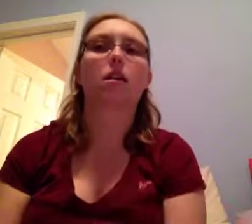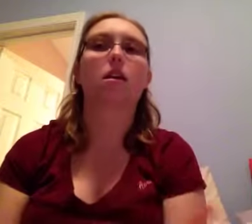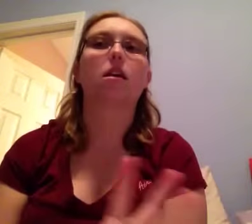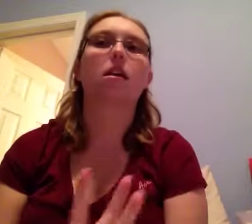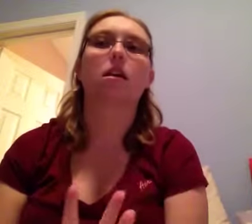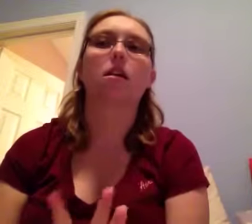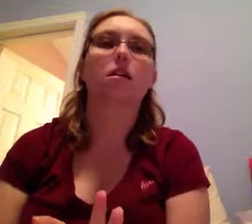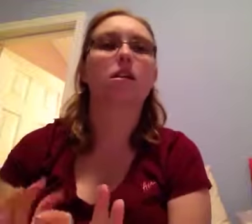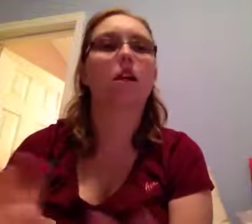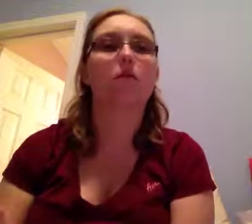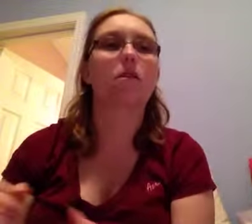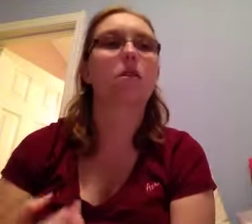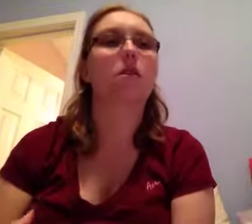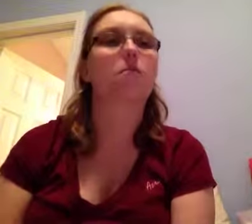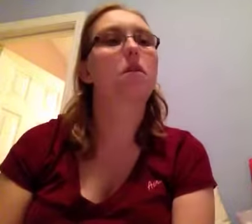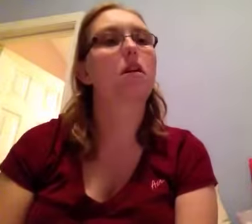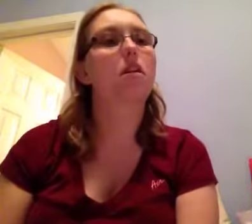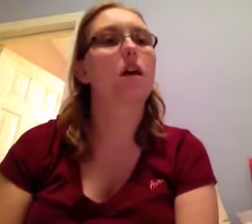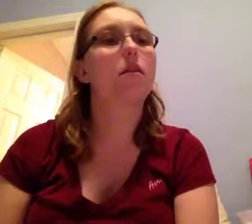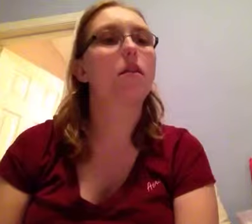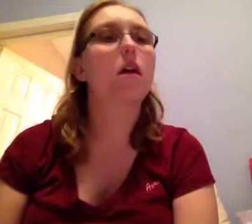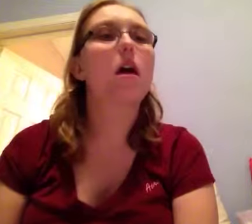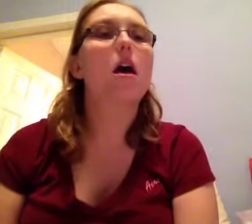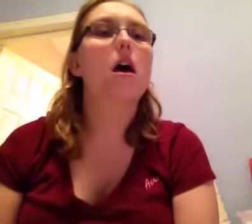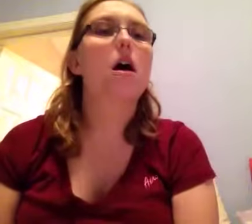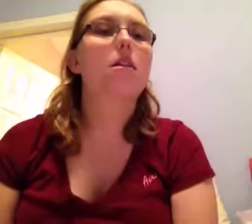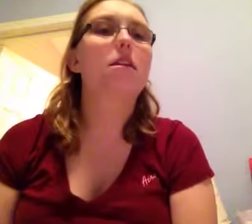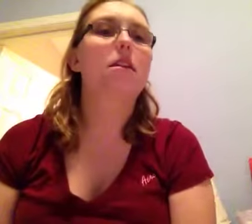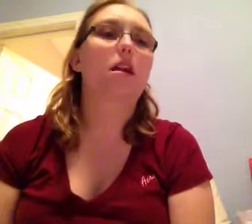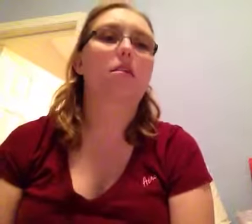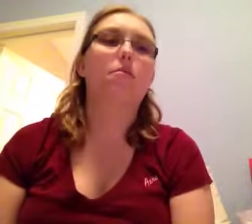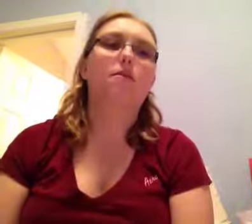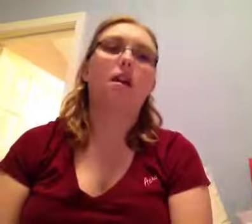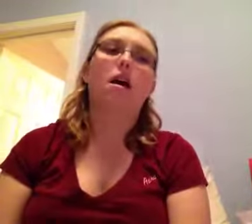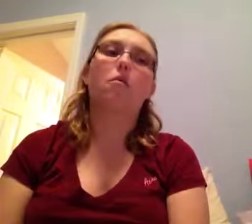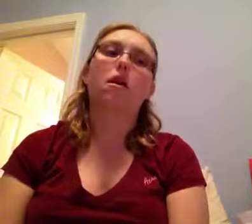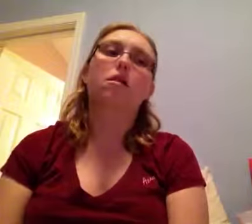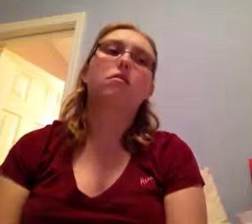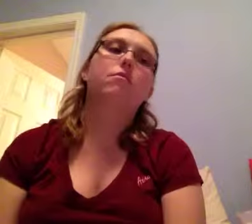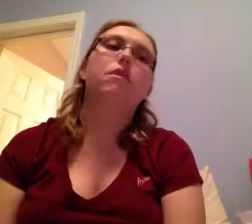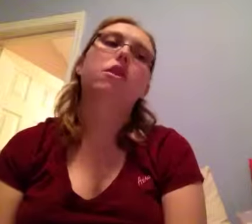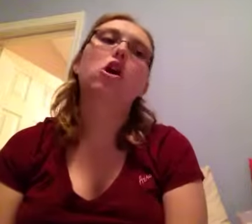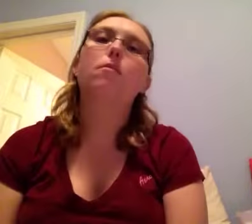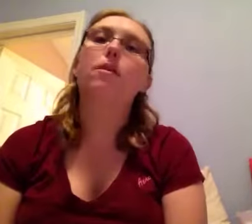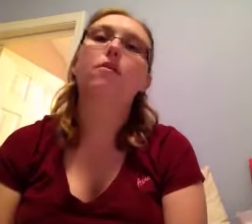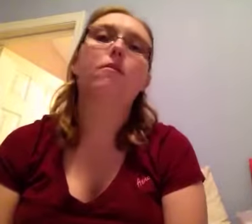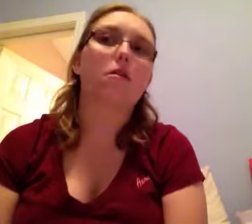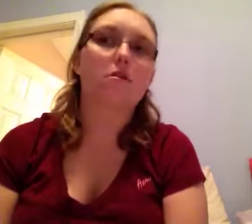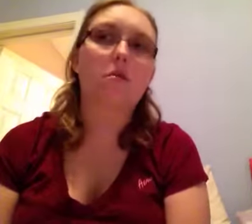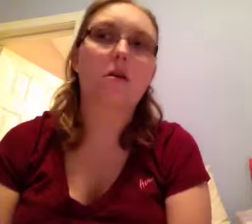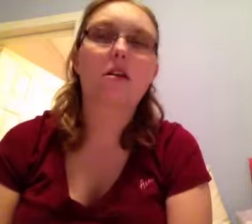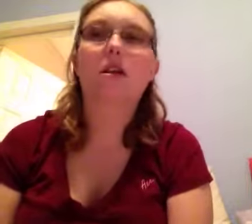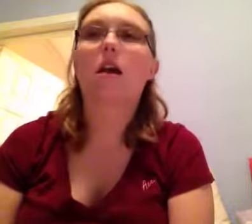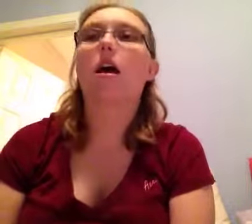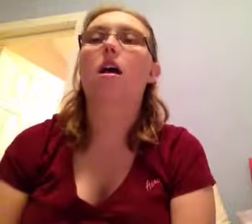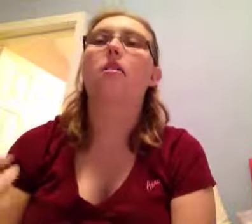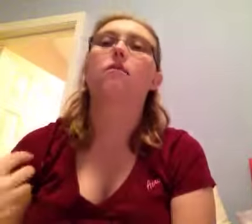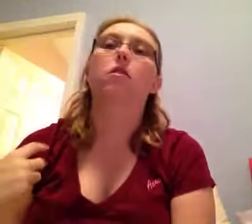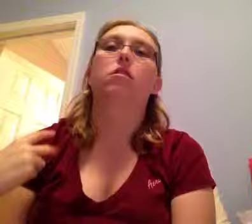it, and I went to see it because of that. But the next movie I watched was Kill Bill Volume 1, because I have Volume